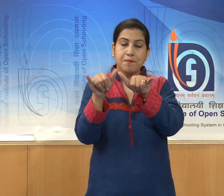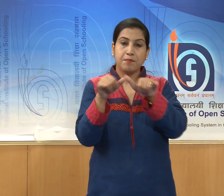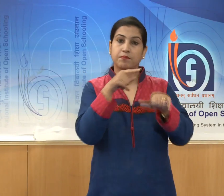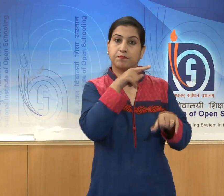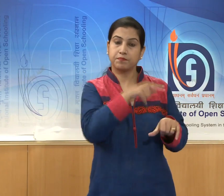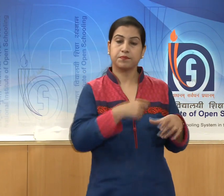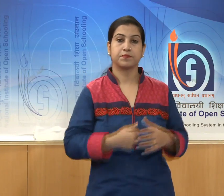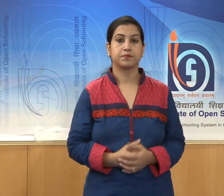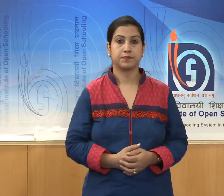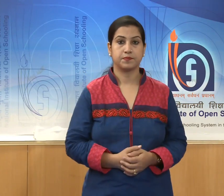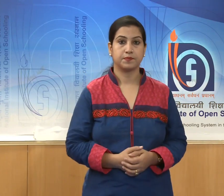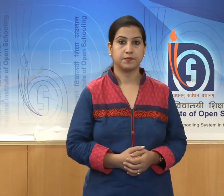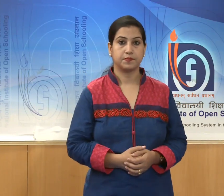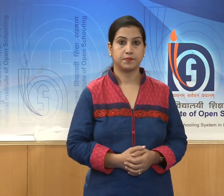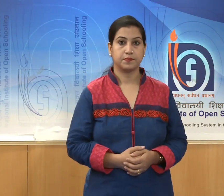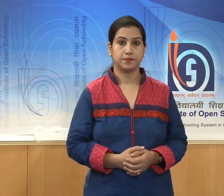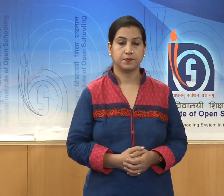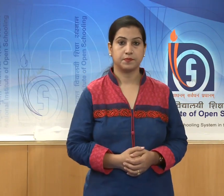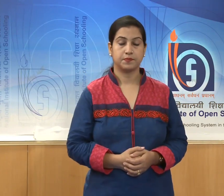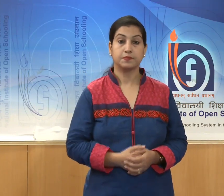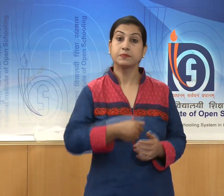civilization,